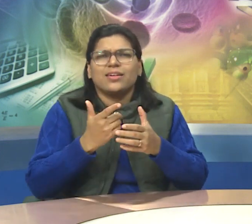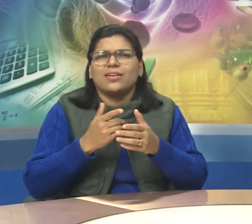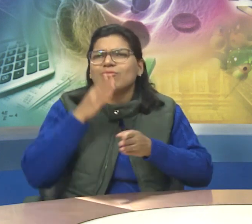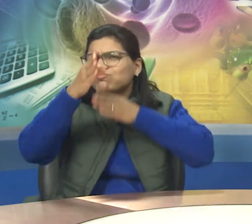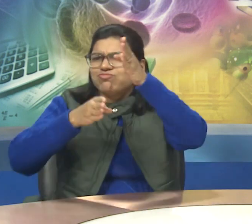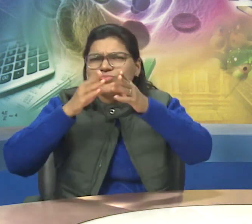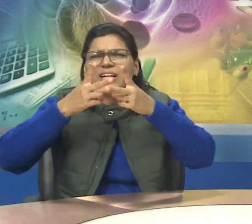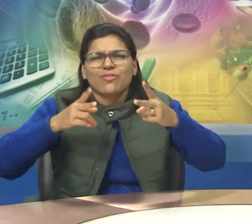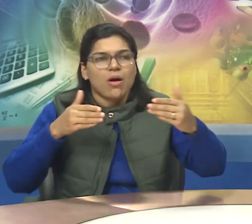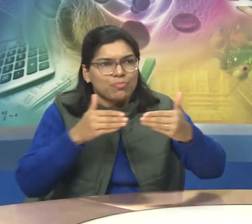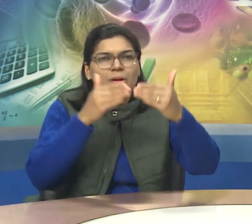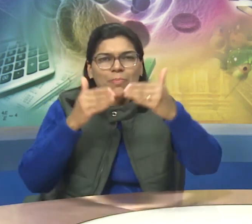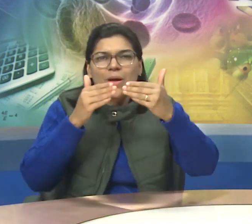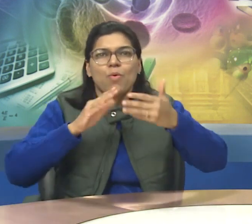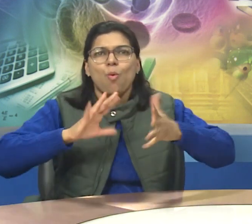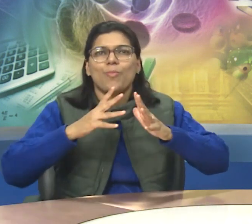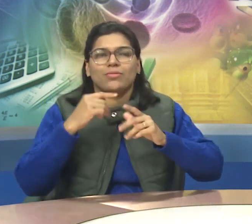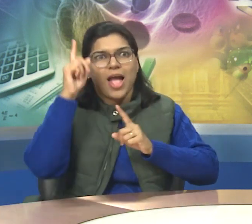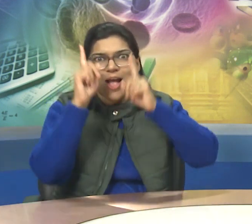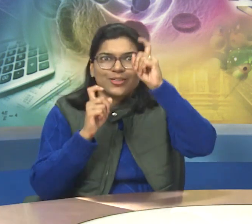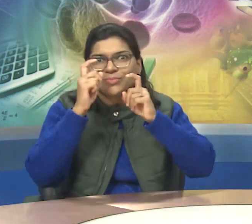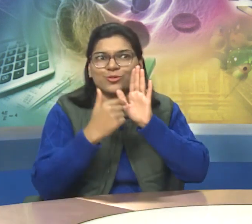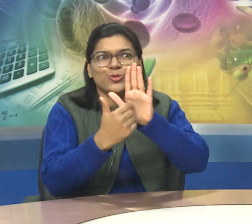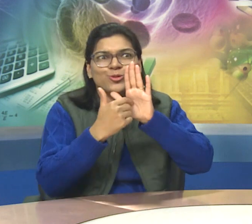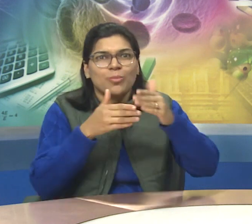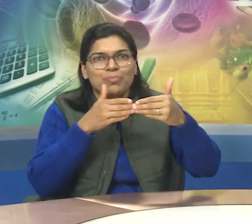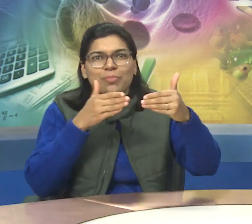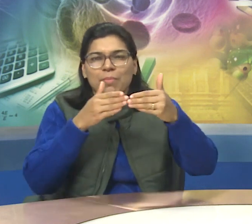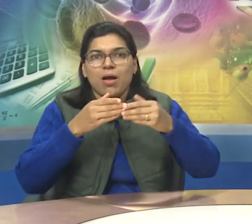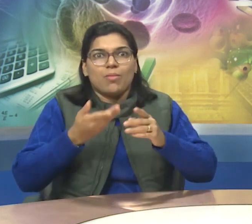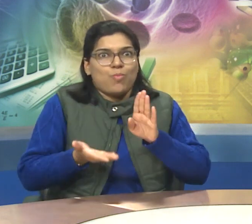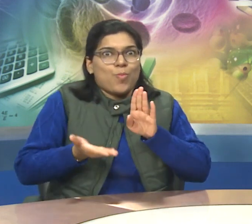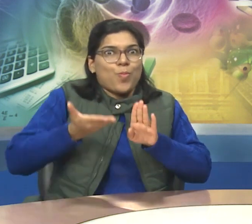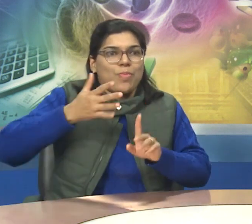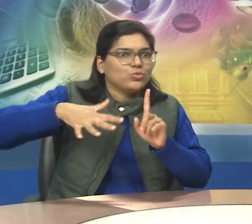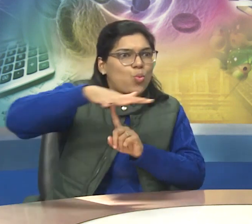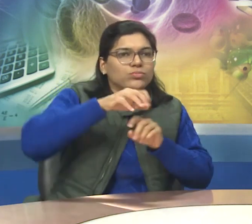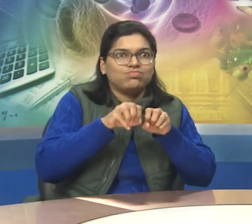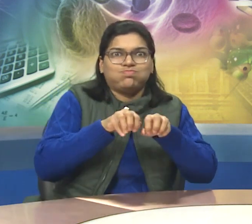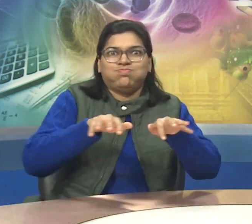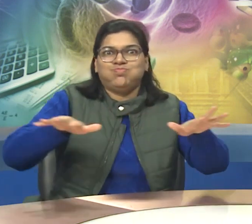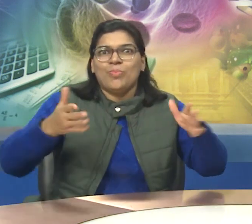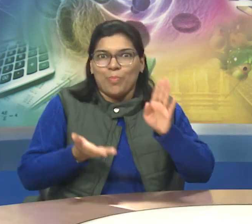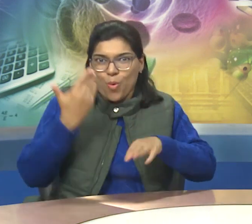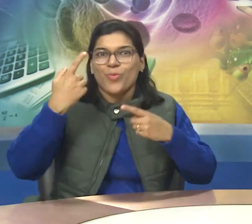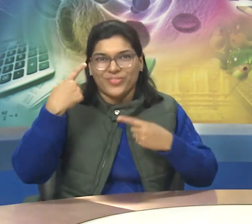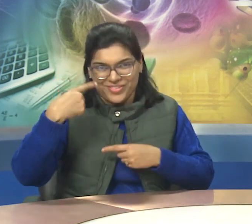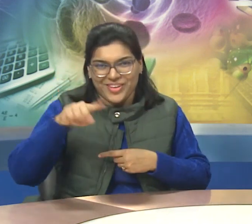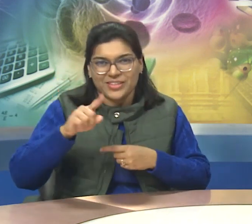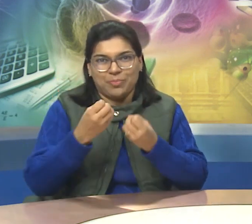that society of which they are